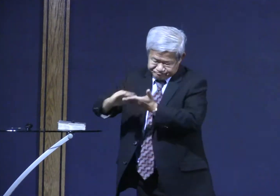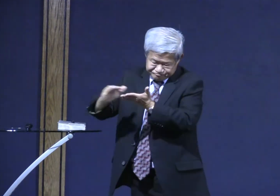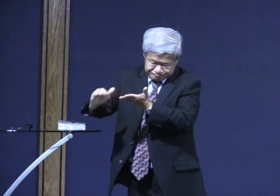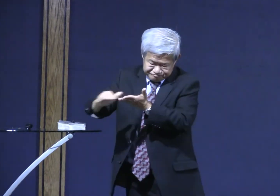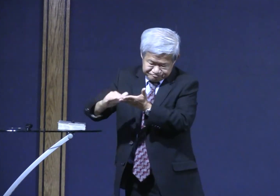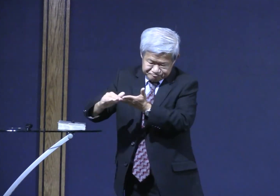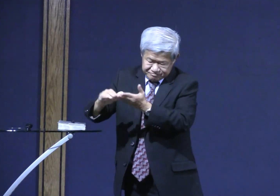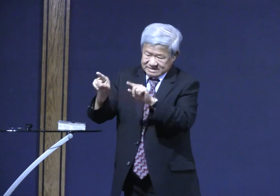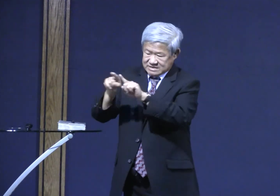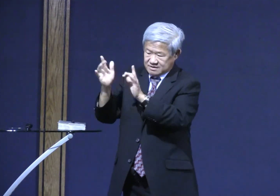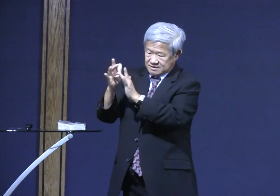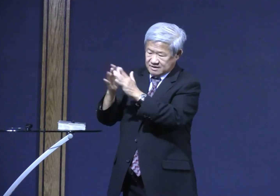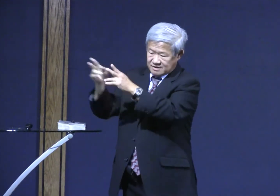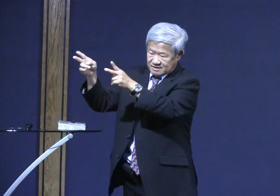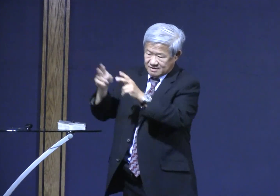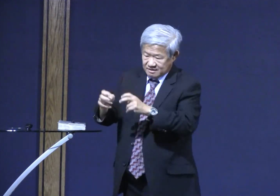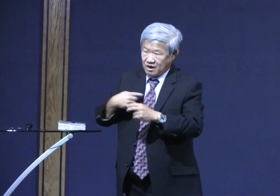And they would kick you out of the church.